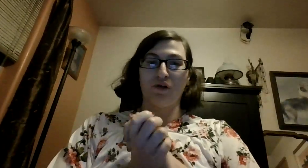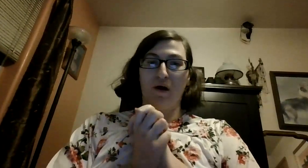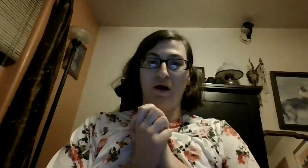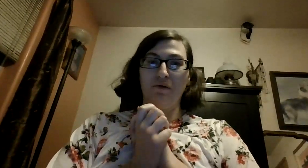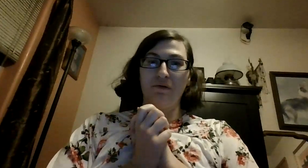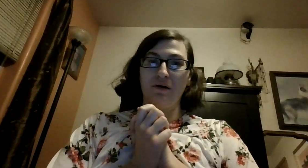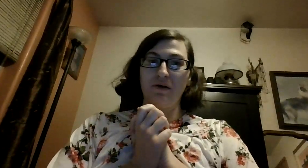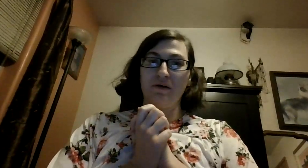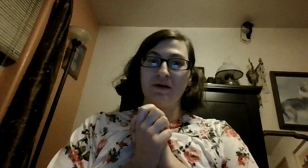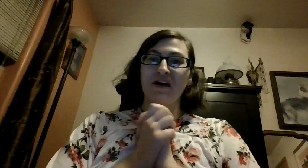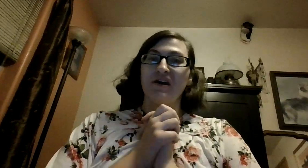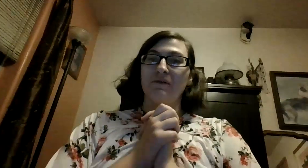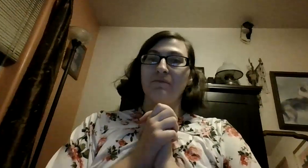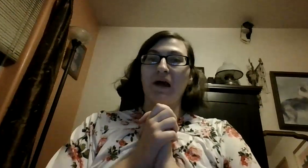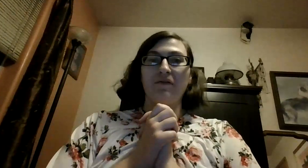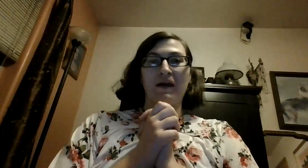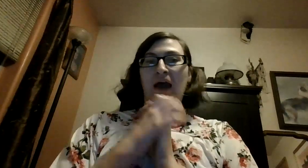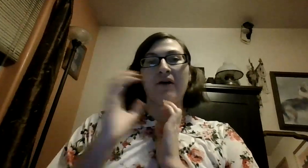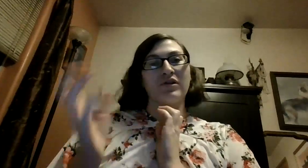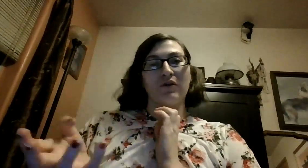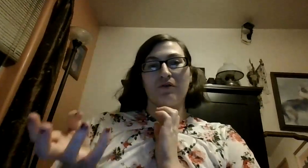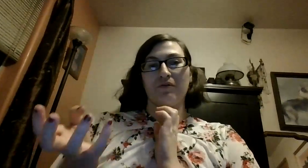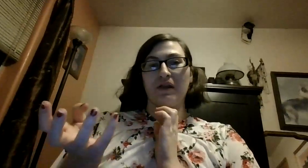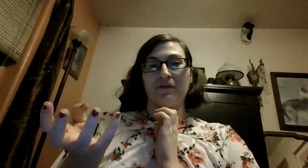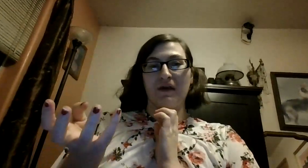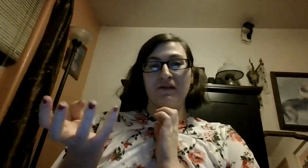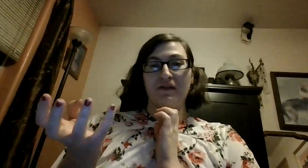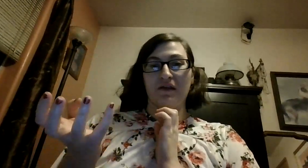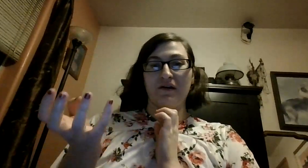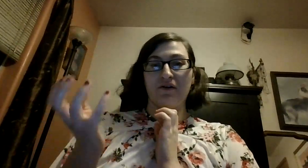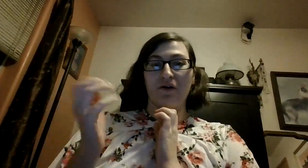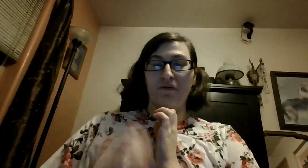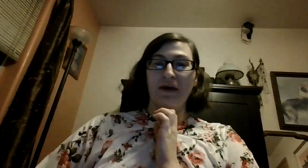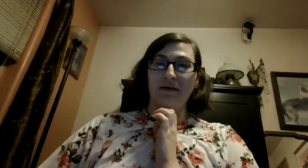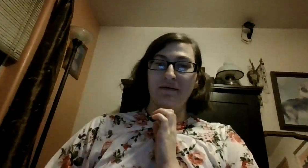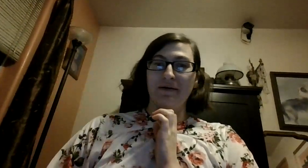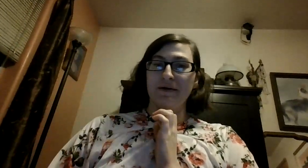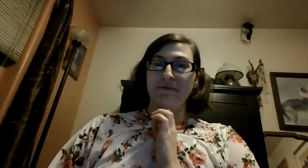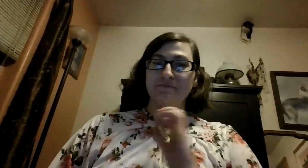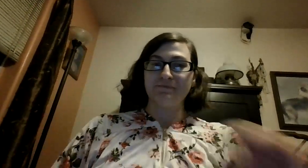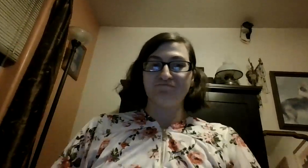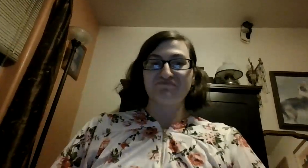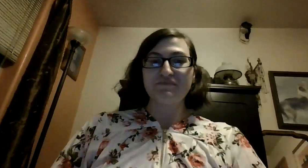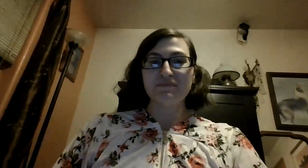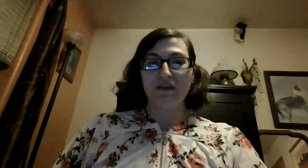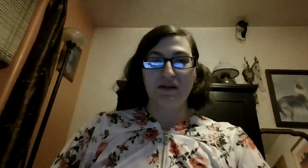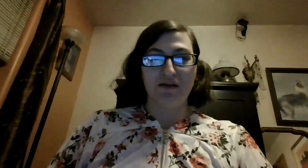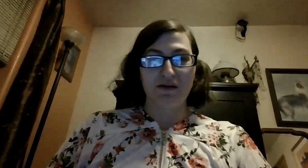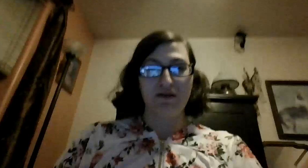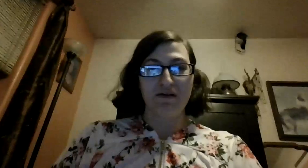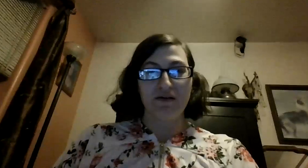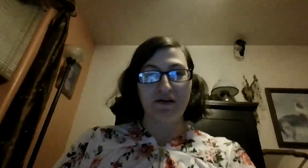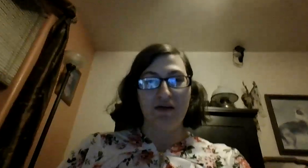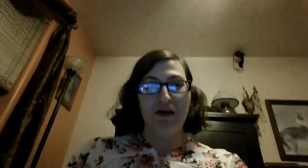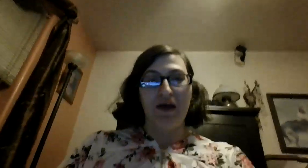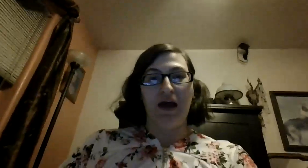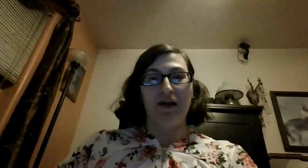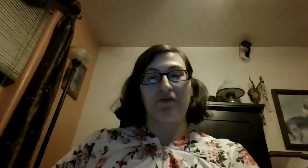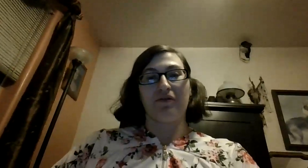by the way how's your Christmas going I'm going